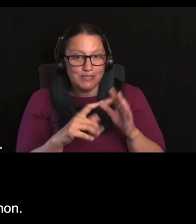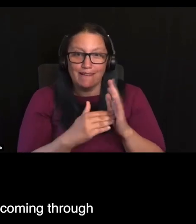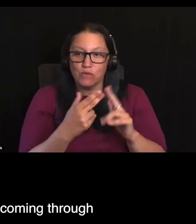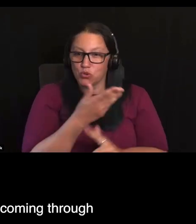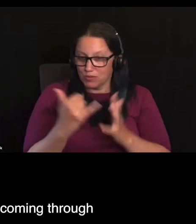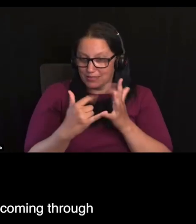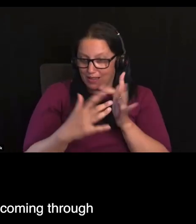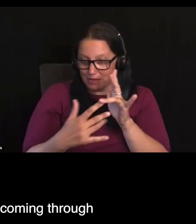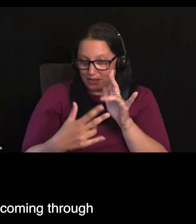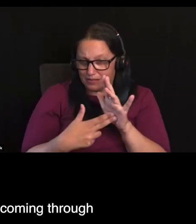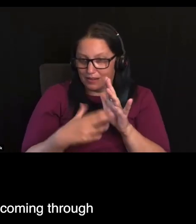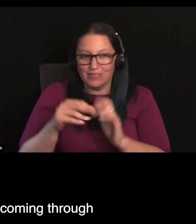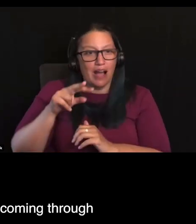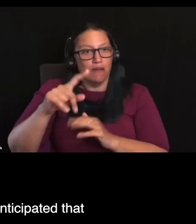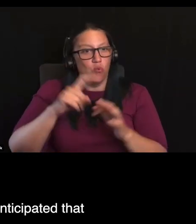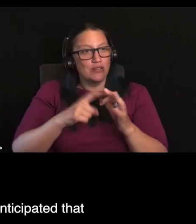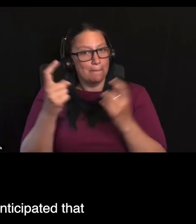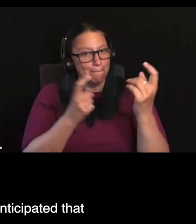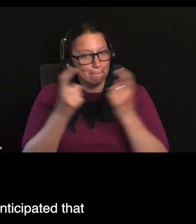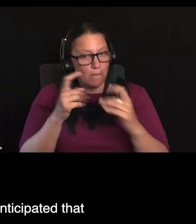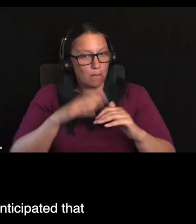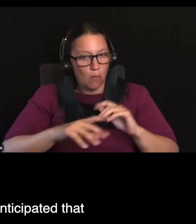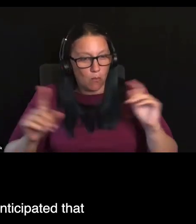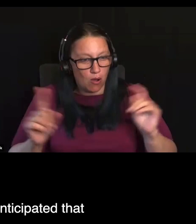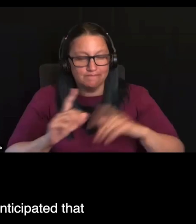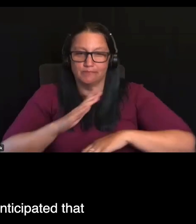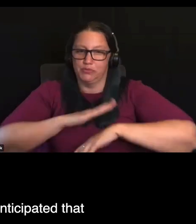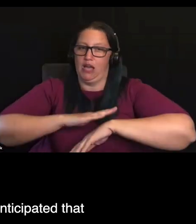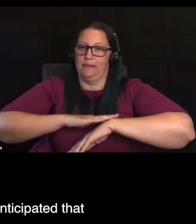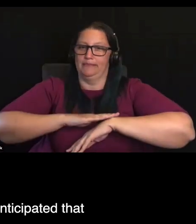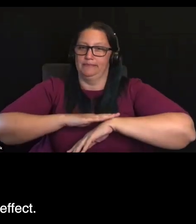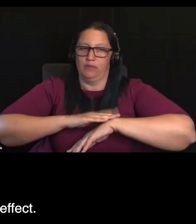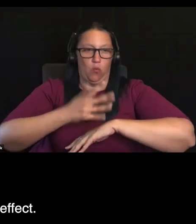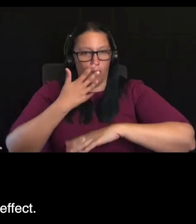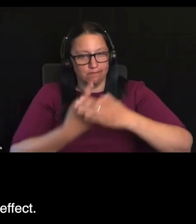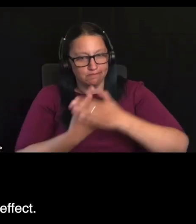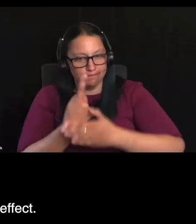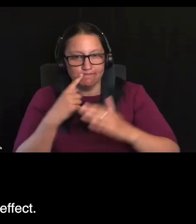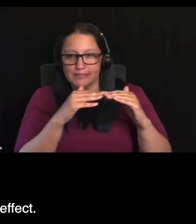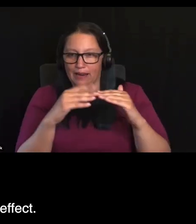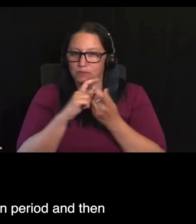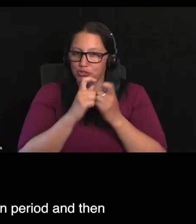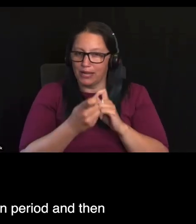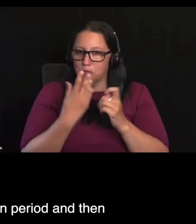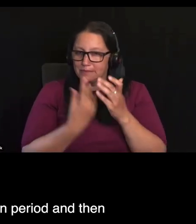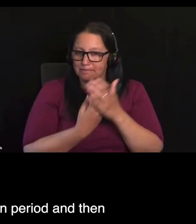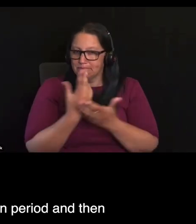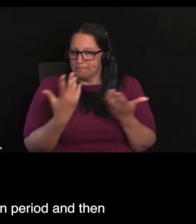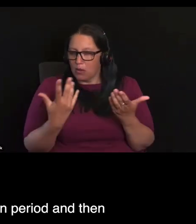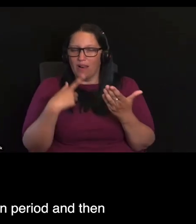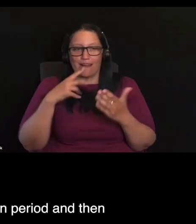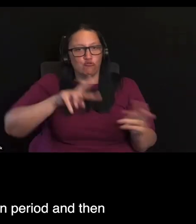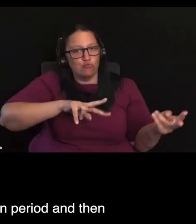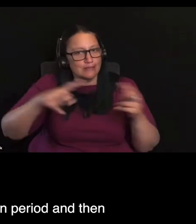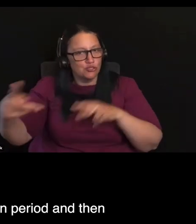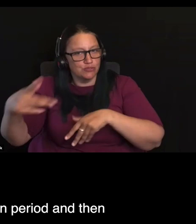We've got a couple of questions coming through about the timing. So, when it's anticipated that the standards will take effect, whether there would be a transition